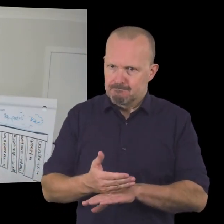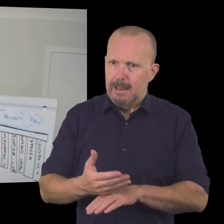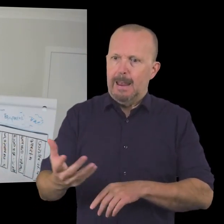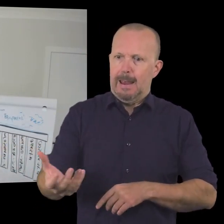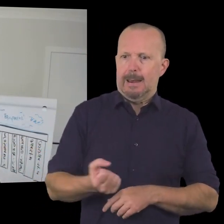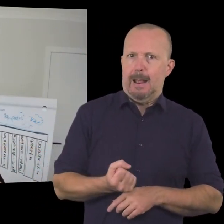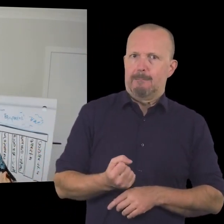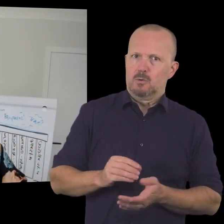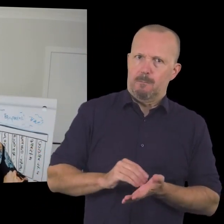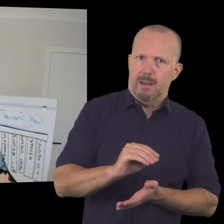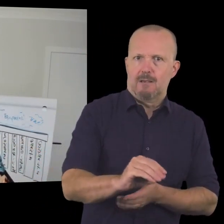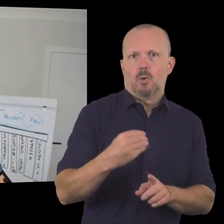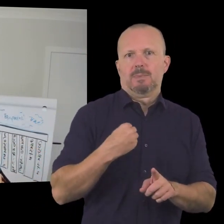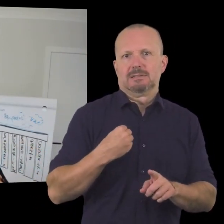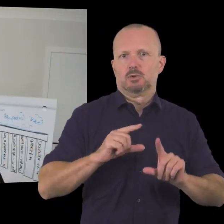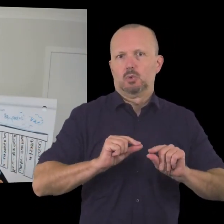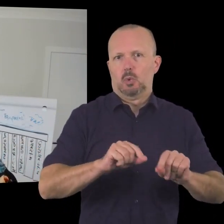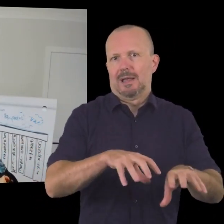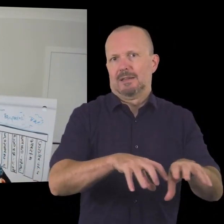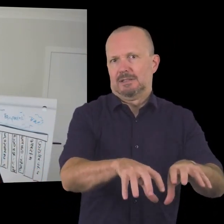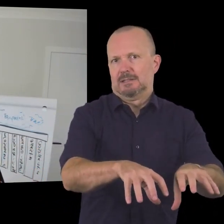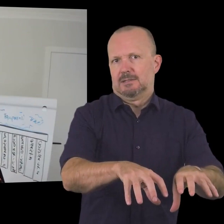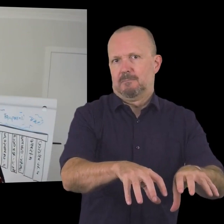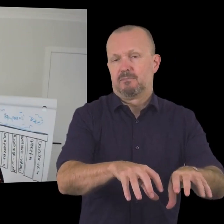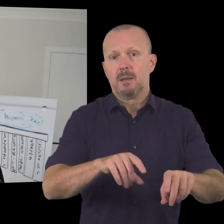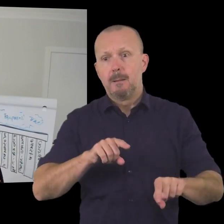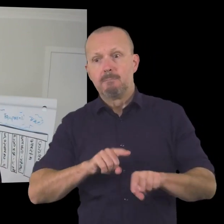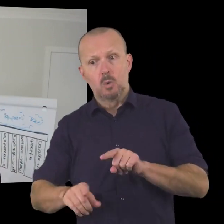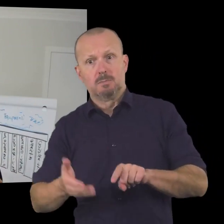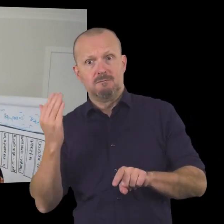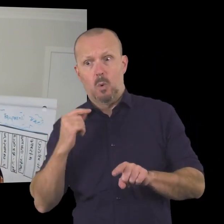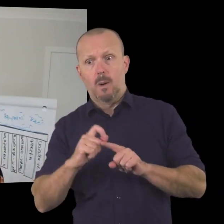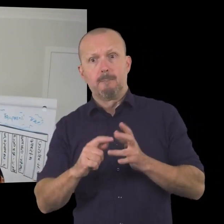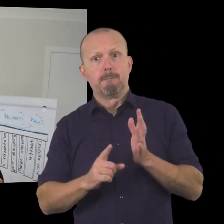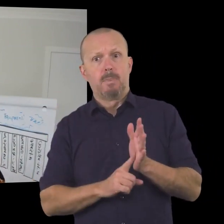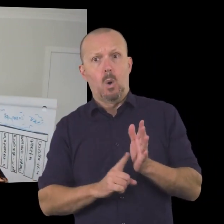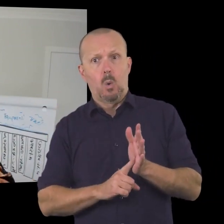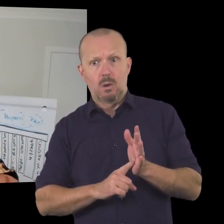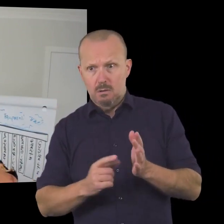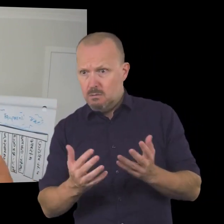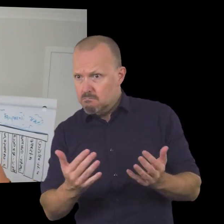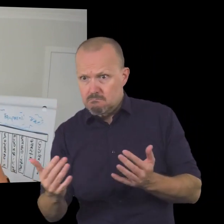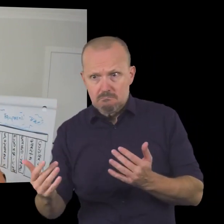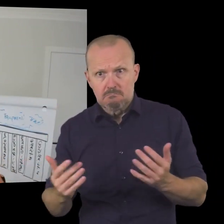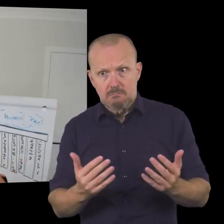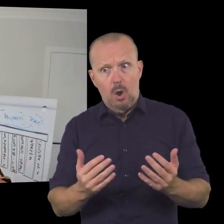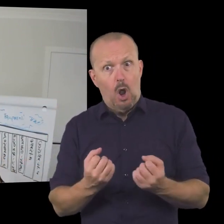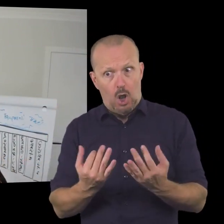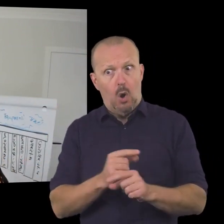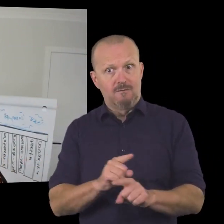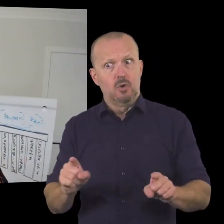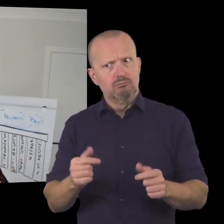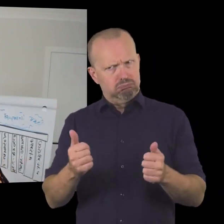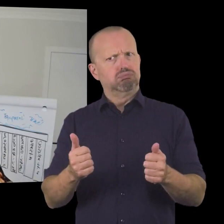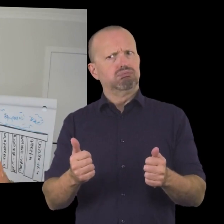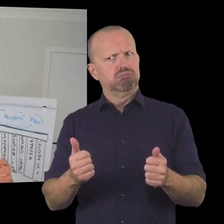organization to help you do what you do uh and most of you in fact when we did the poll there were a few of you who are earning